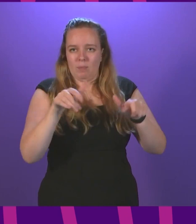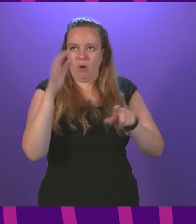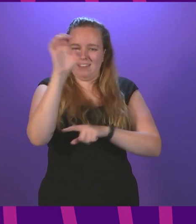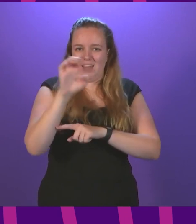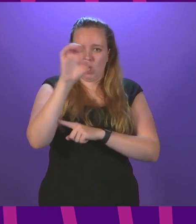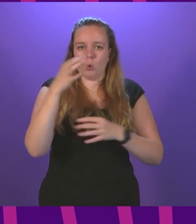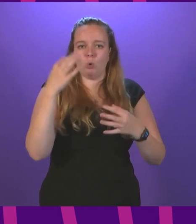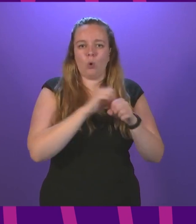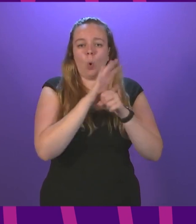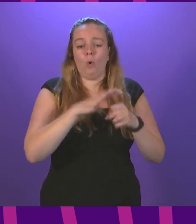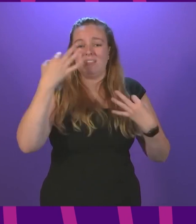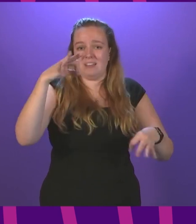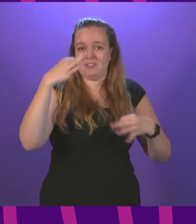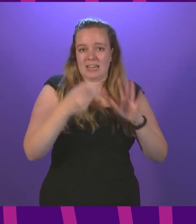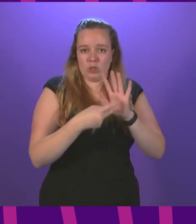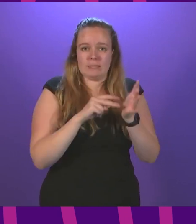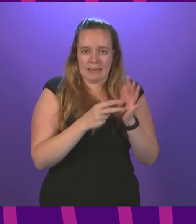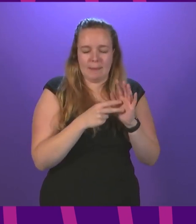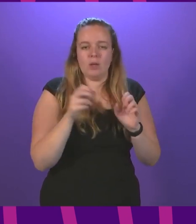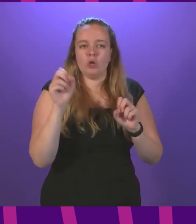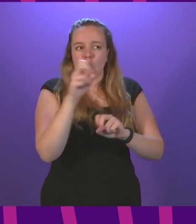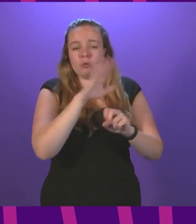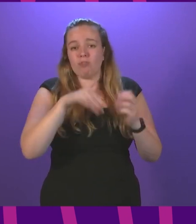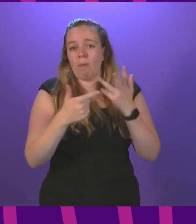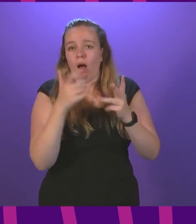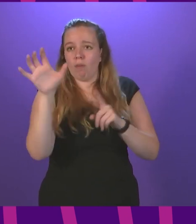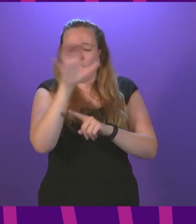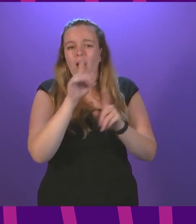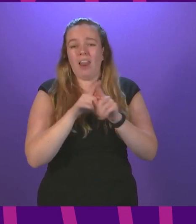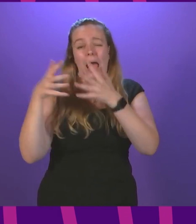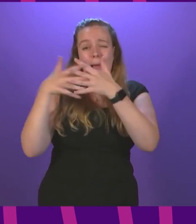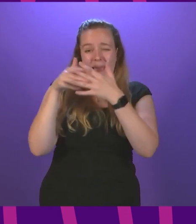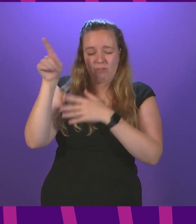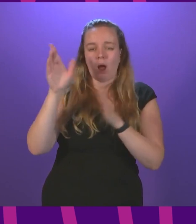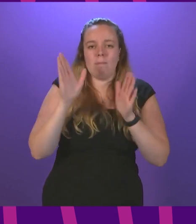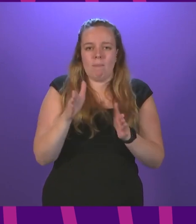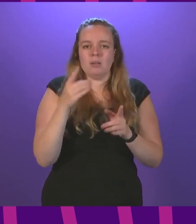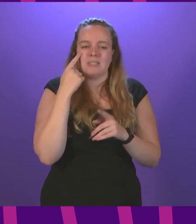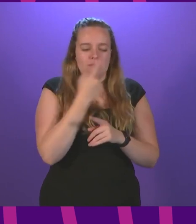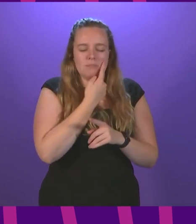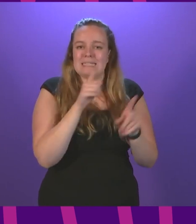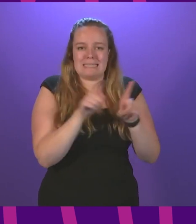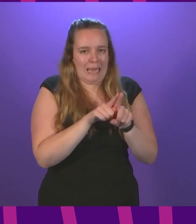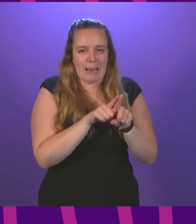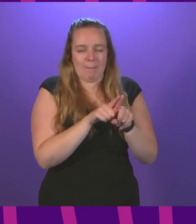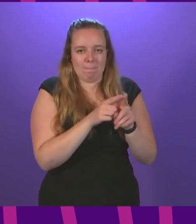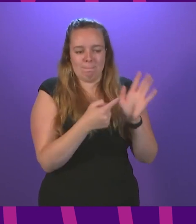covid certification scheme tourists from other nations for example the united states will need to provide the same proof of vaccination status